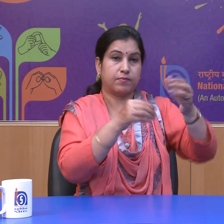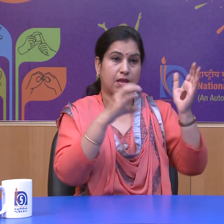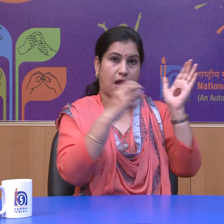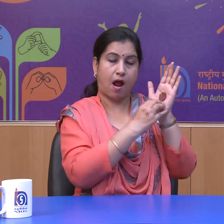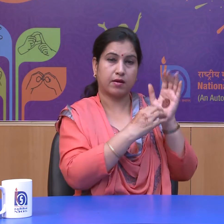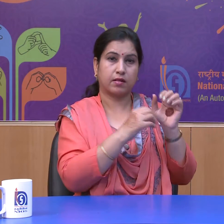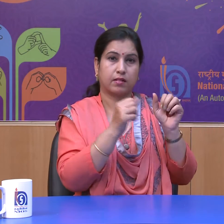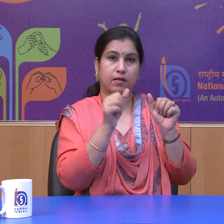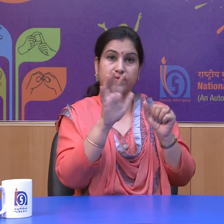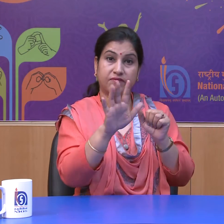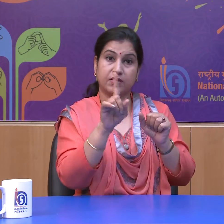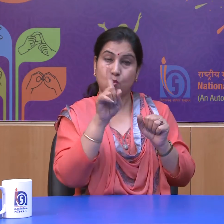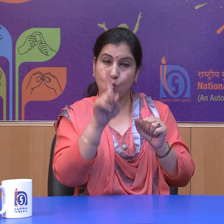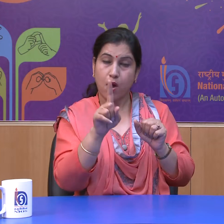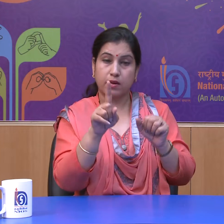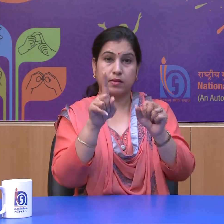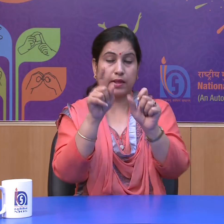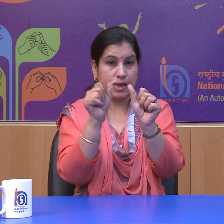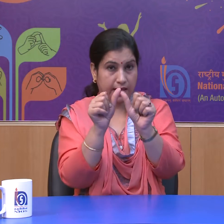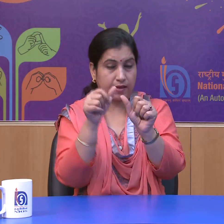in the year 1976.